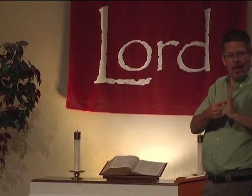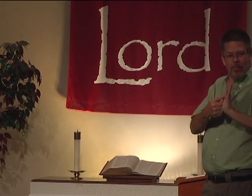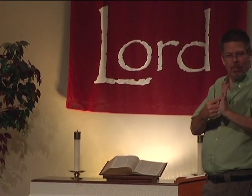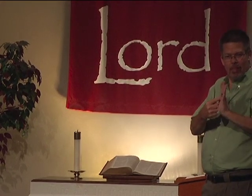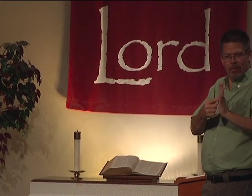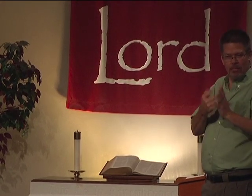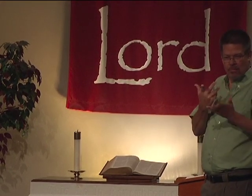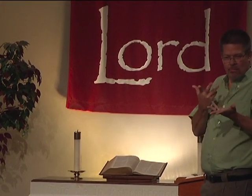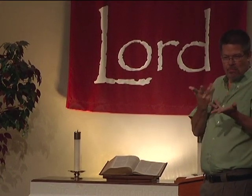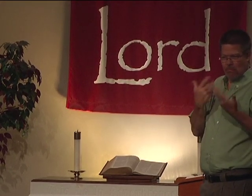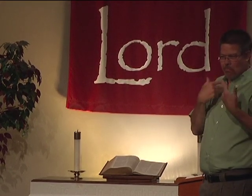That's an example.